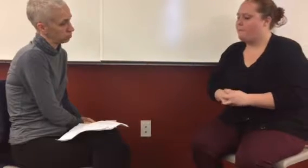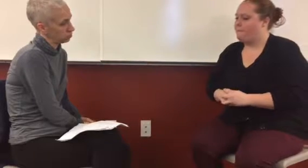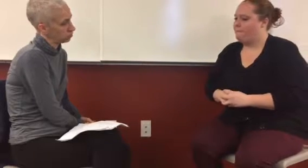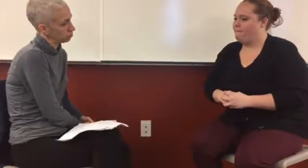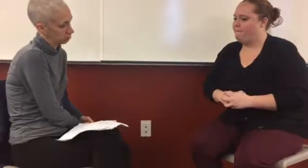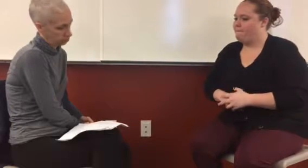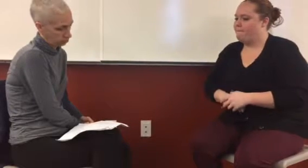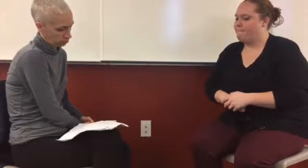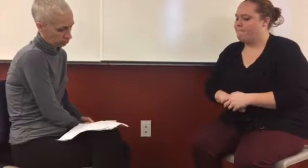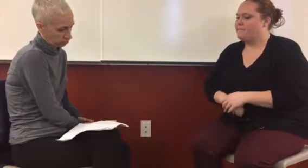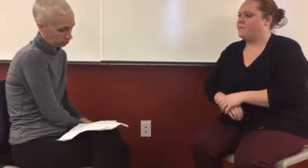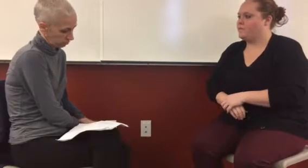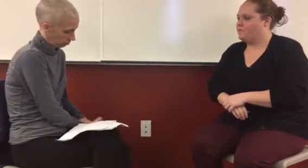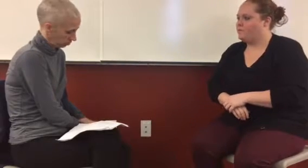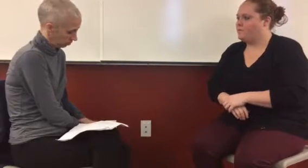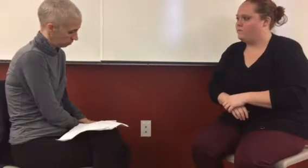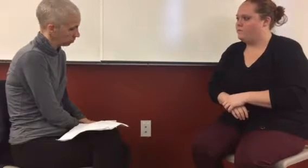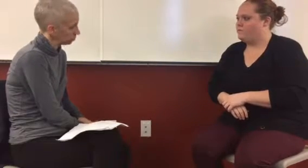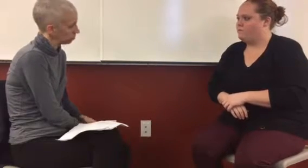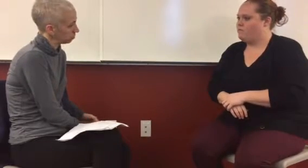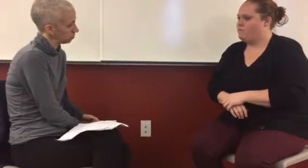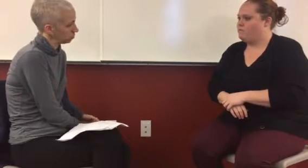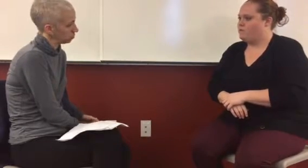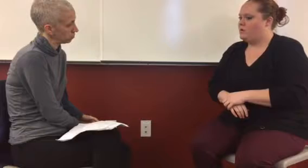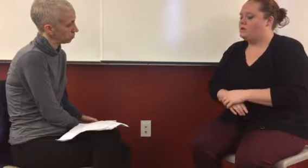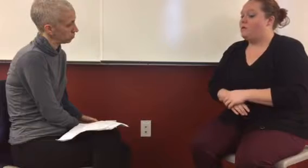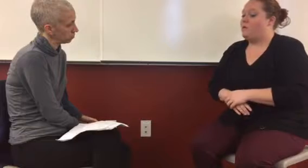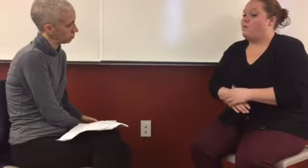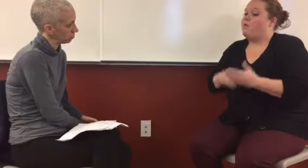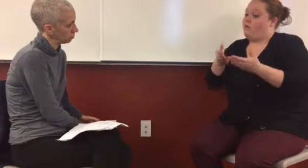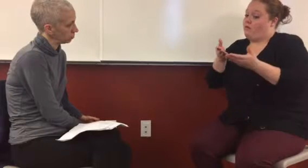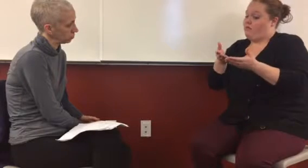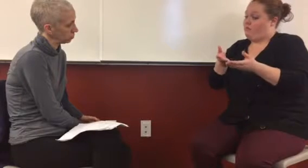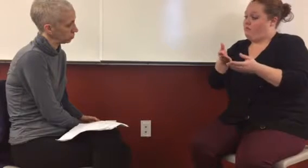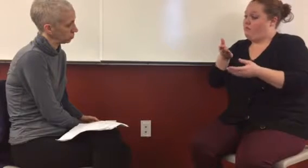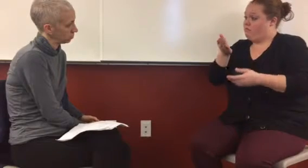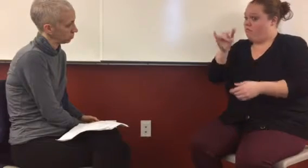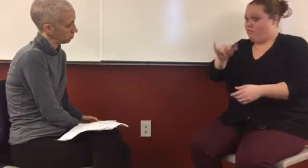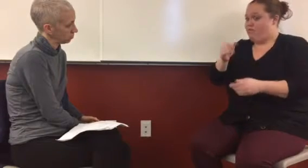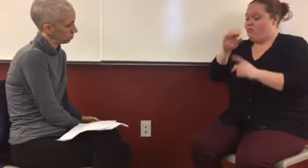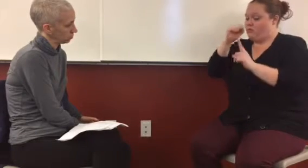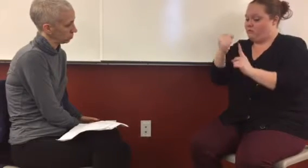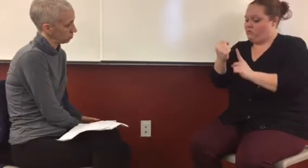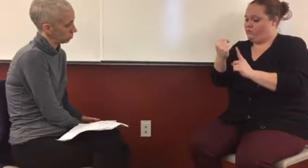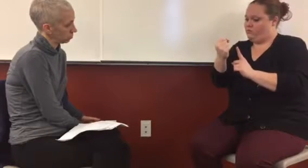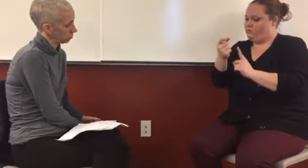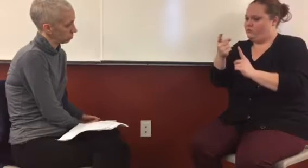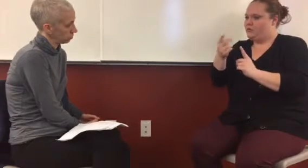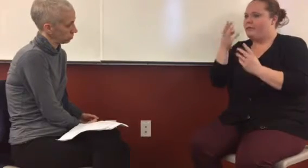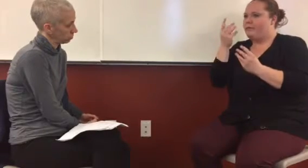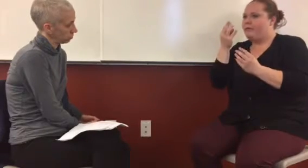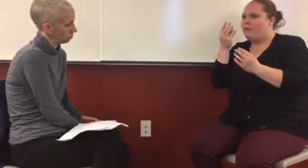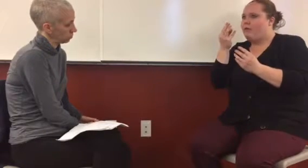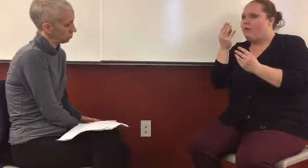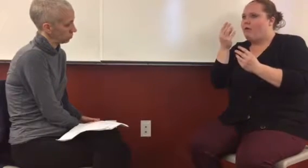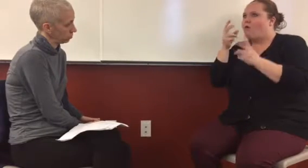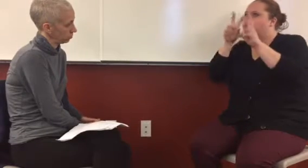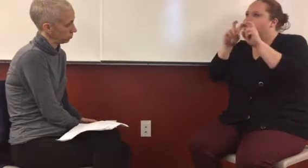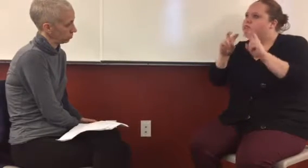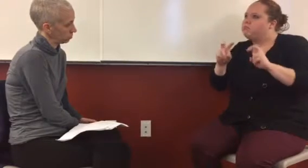to really analyze a specific situation and, um, talk about moments where you made one choice